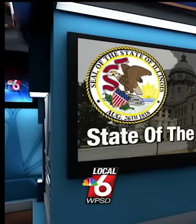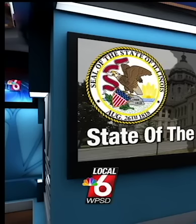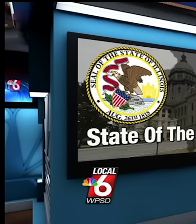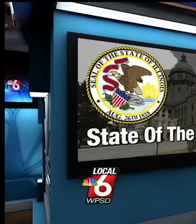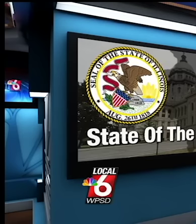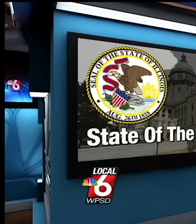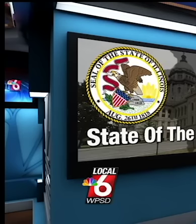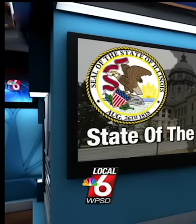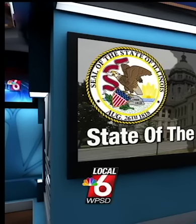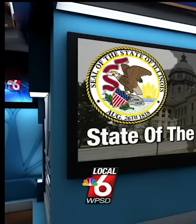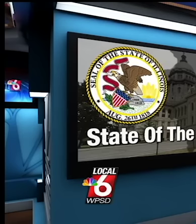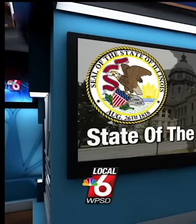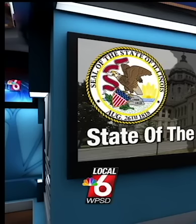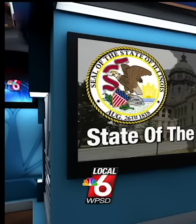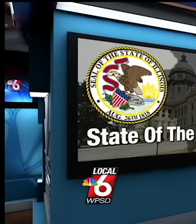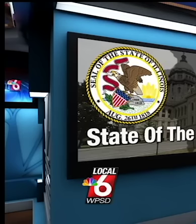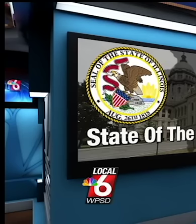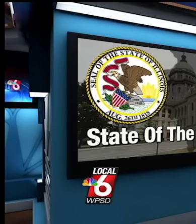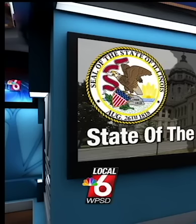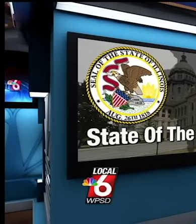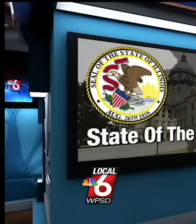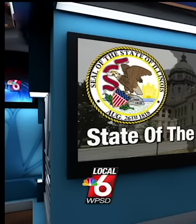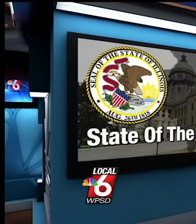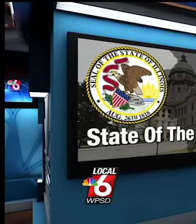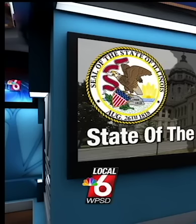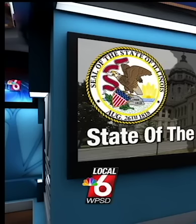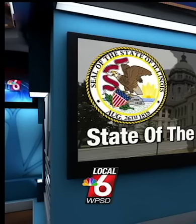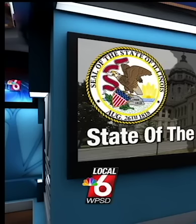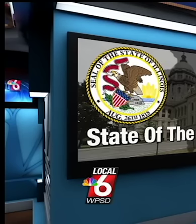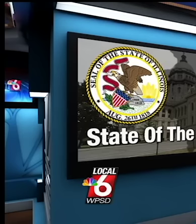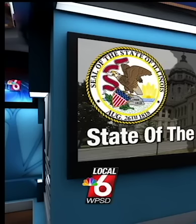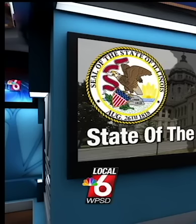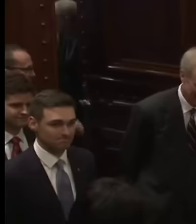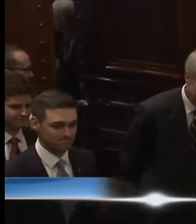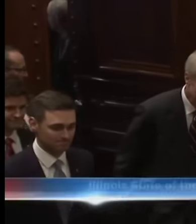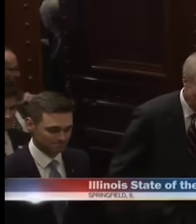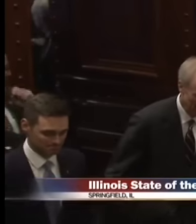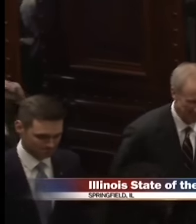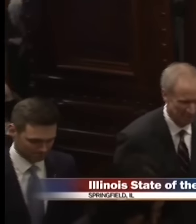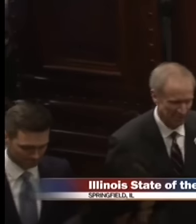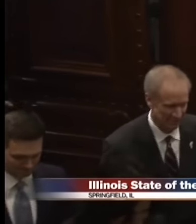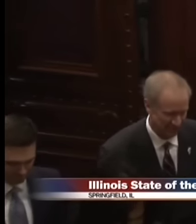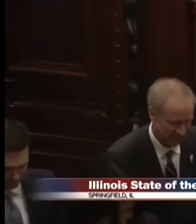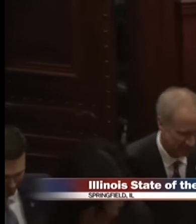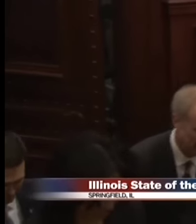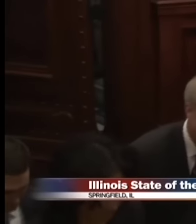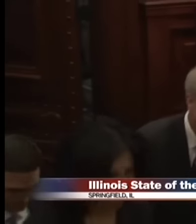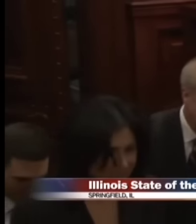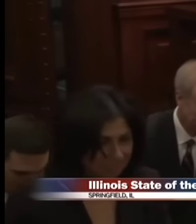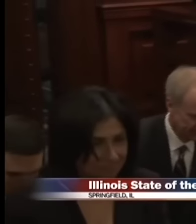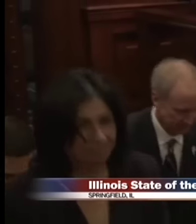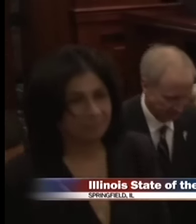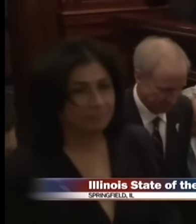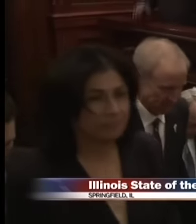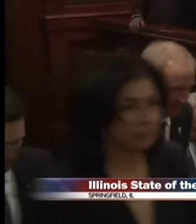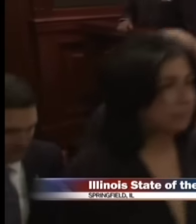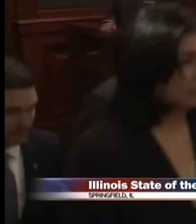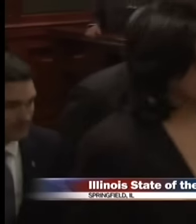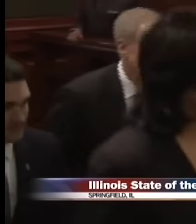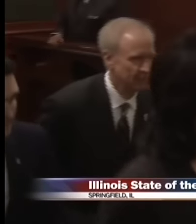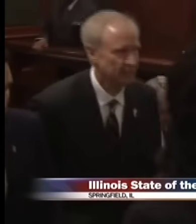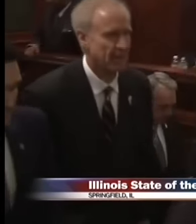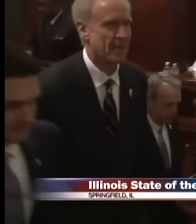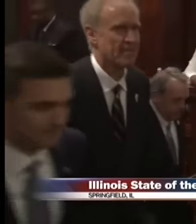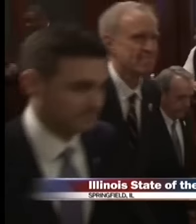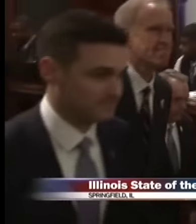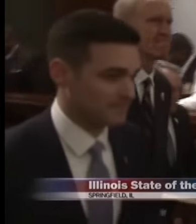He used today's State of the State Address to urge lawmakers to work with him on a budget. Today the Governor, Bruce Rauner, giving his State of the State Address,